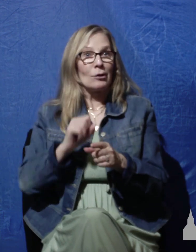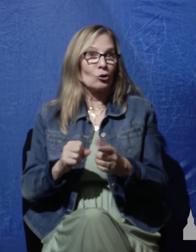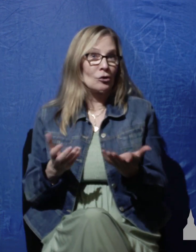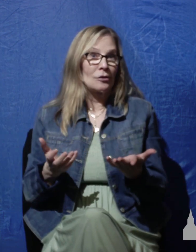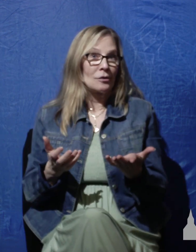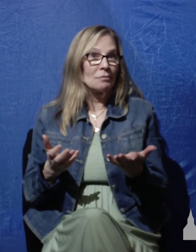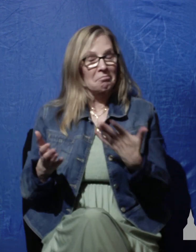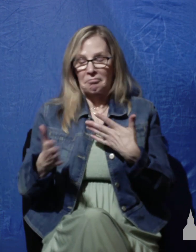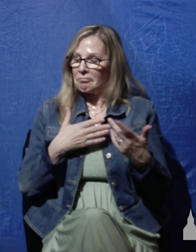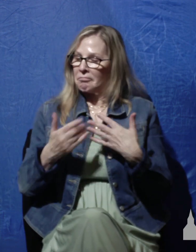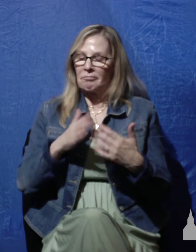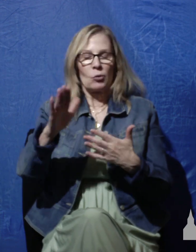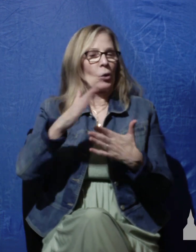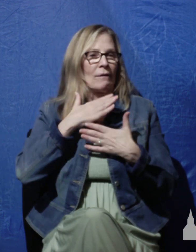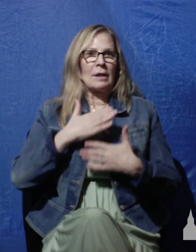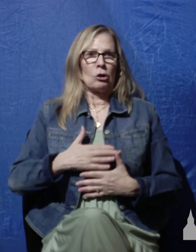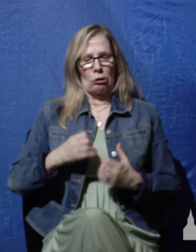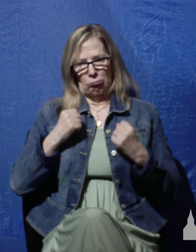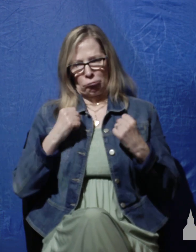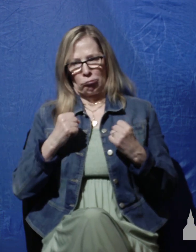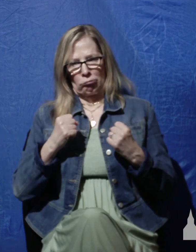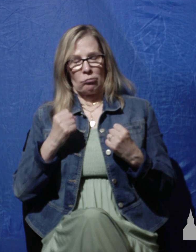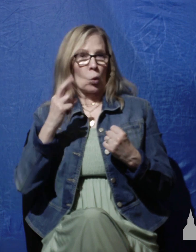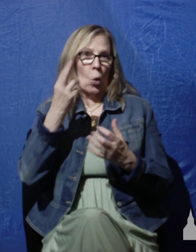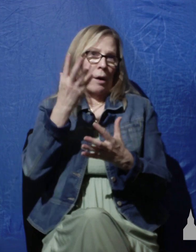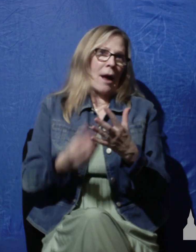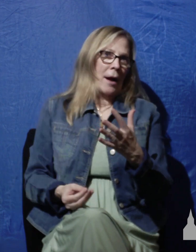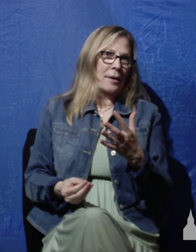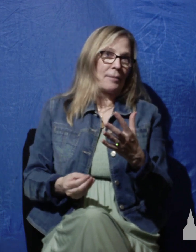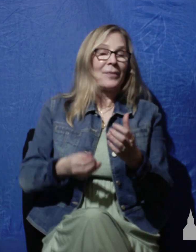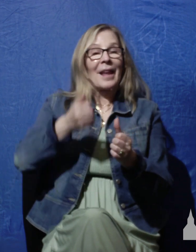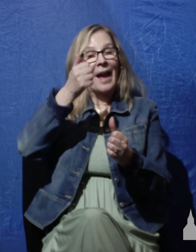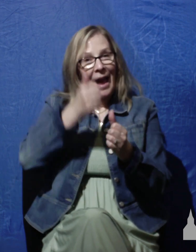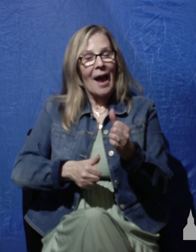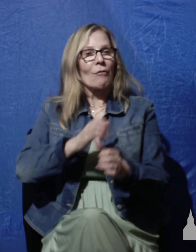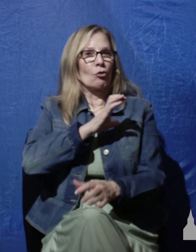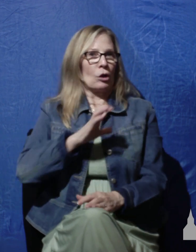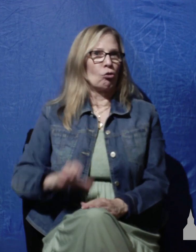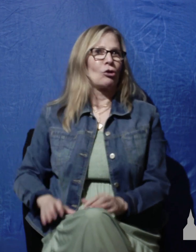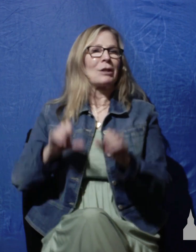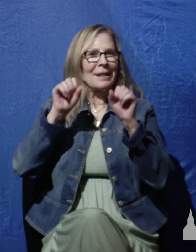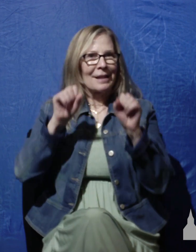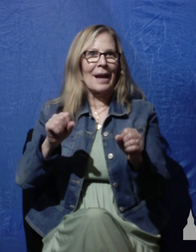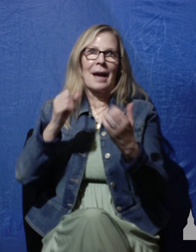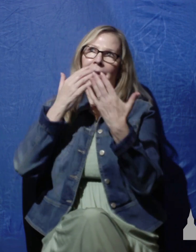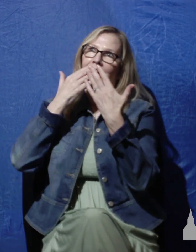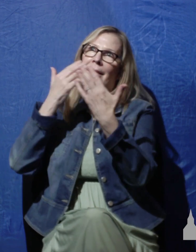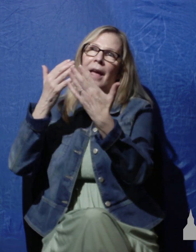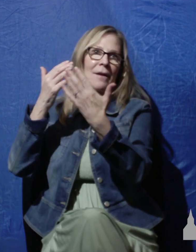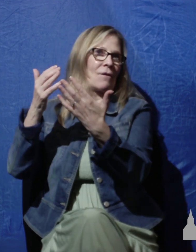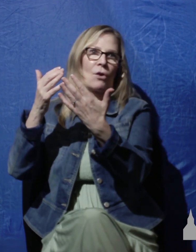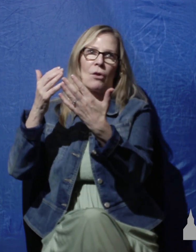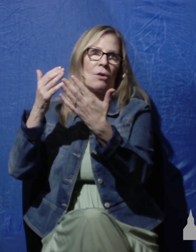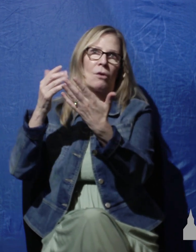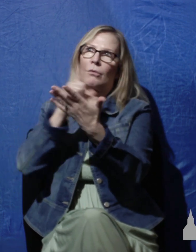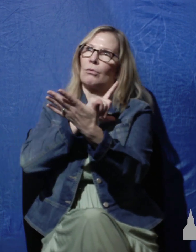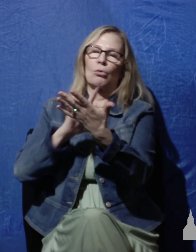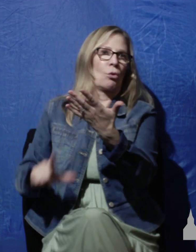prowess or lack thereof every Christian can be thankful thankful to the Lord for